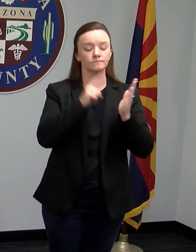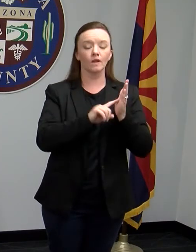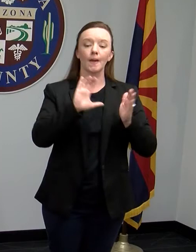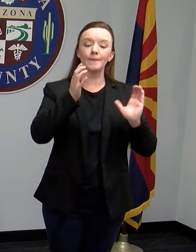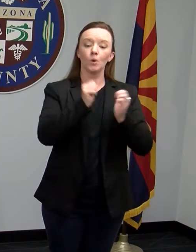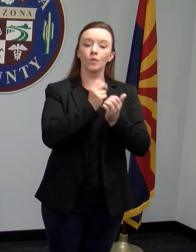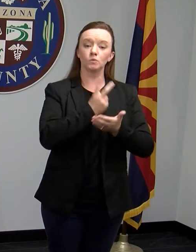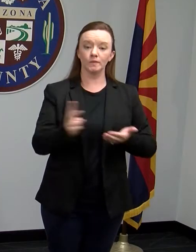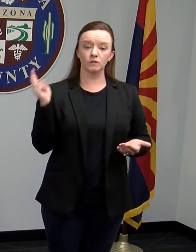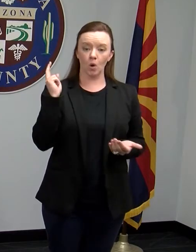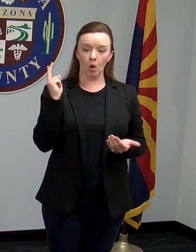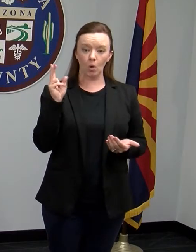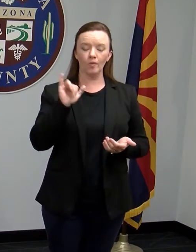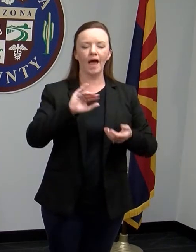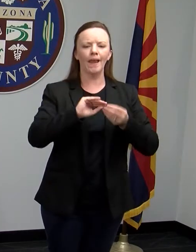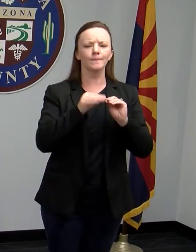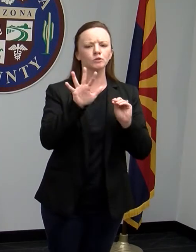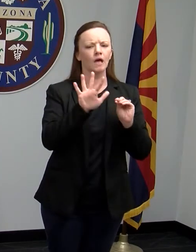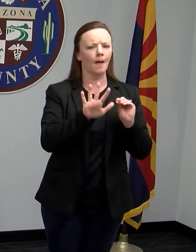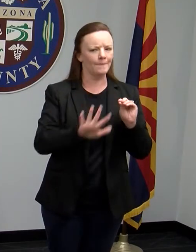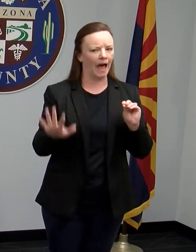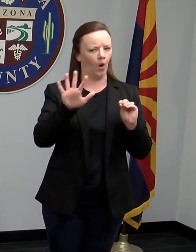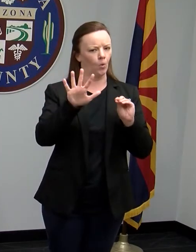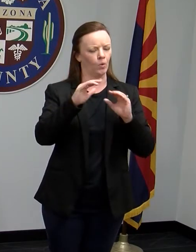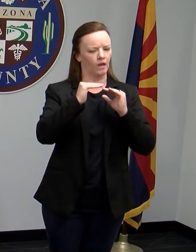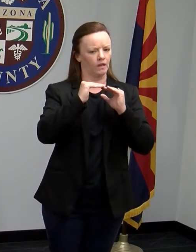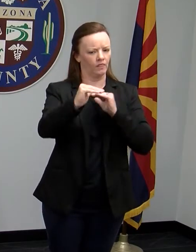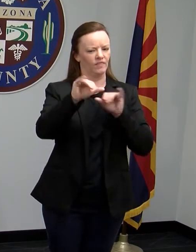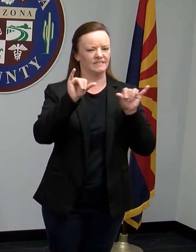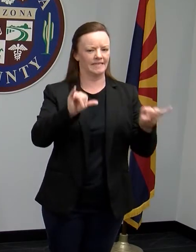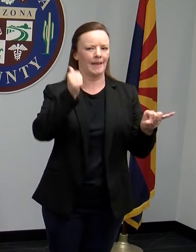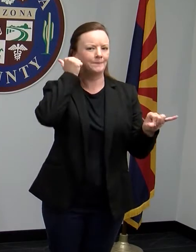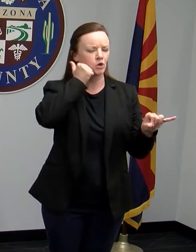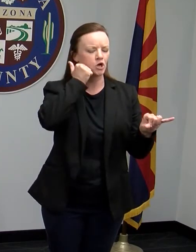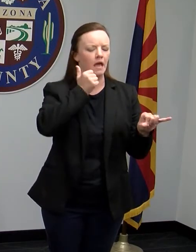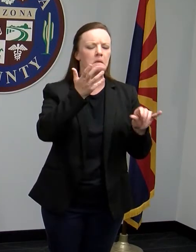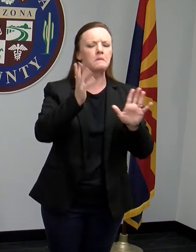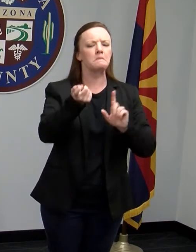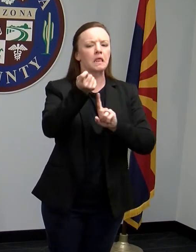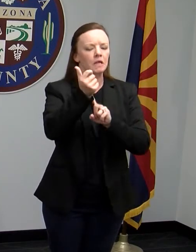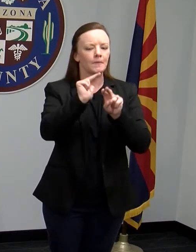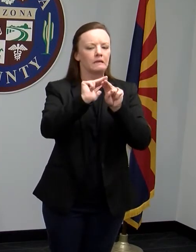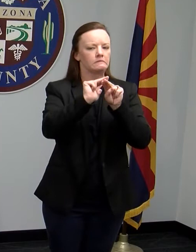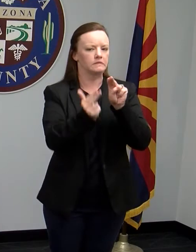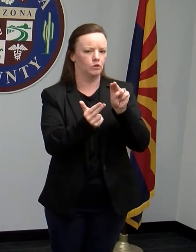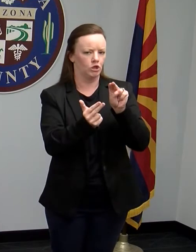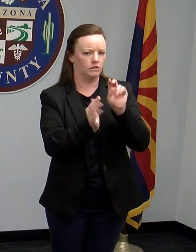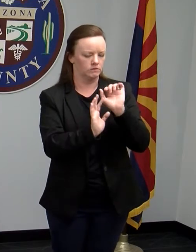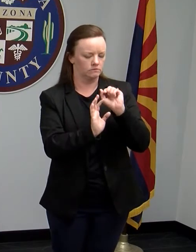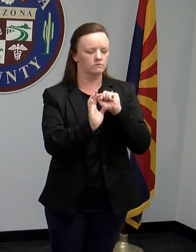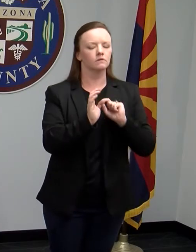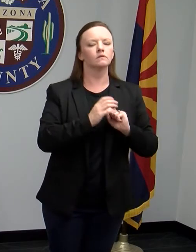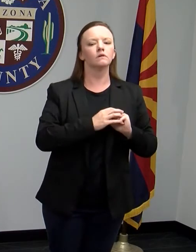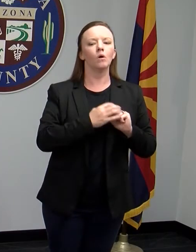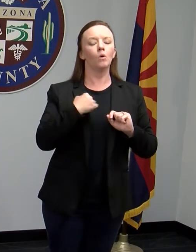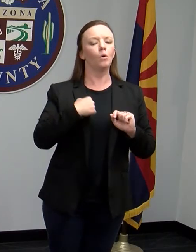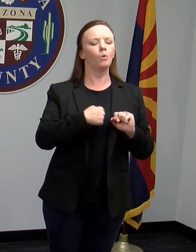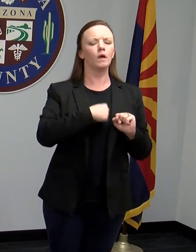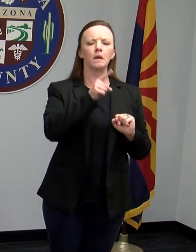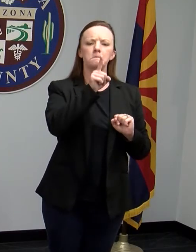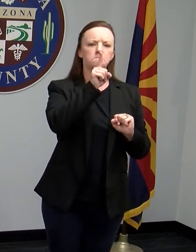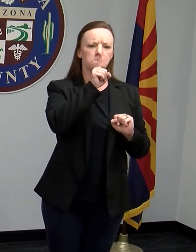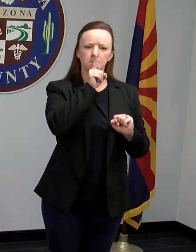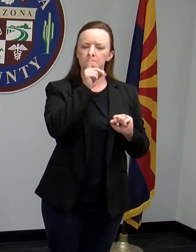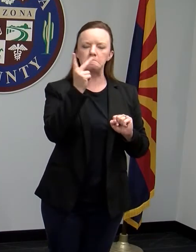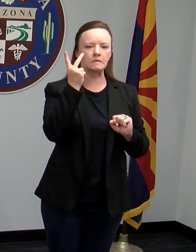that number is roughly the same per day or even slightly decreased. So we are not necessarily seeing the